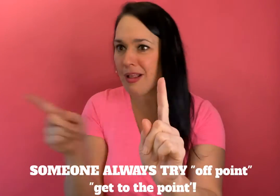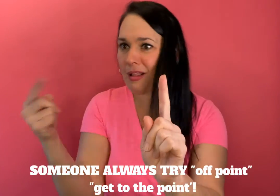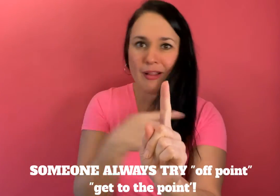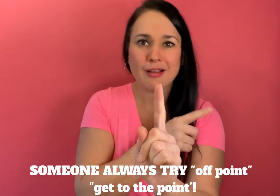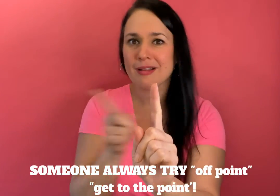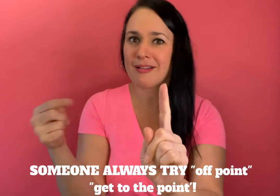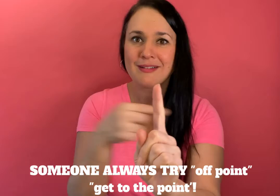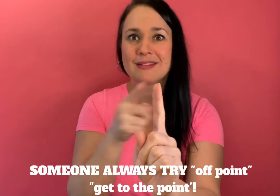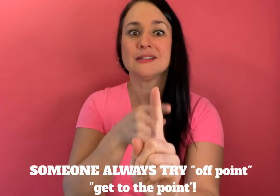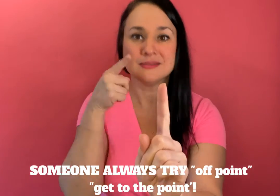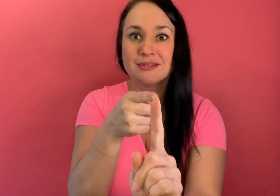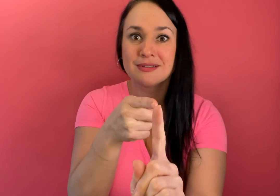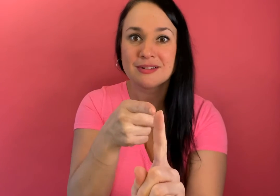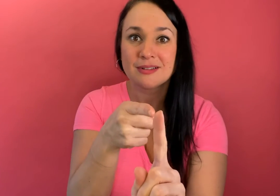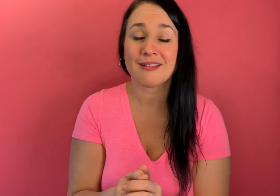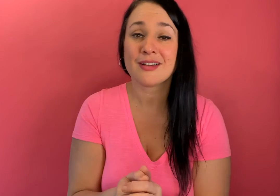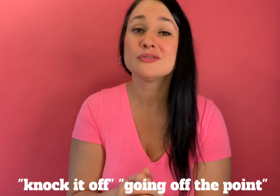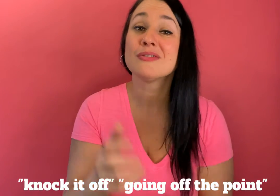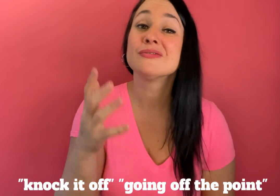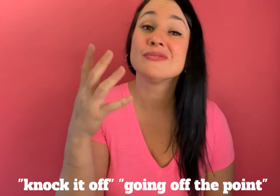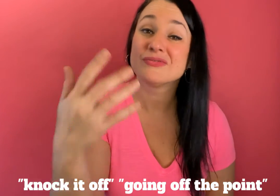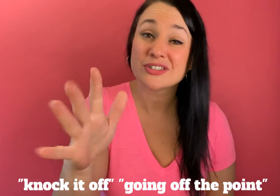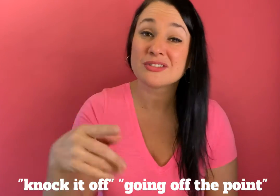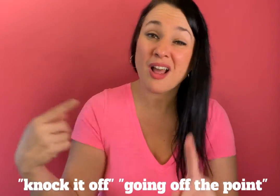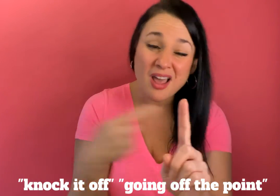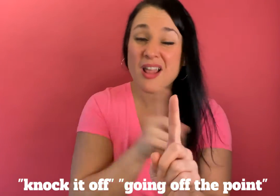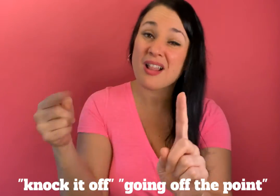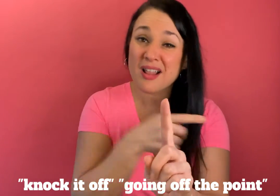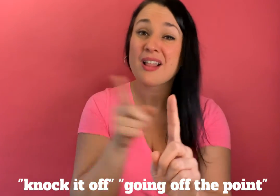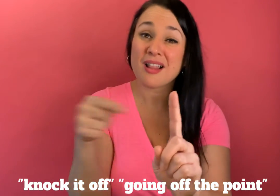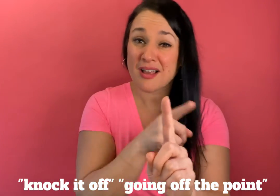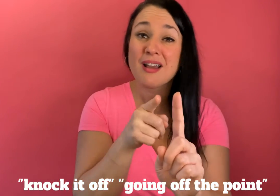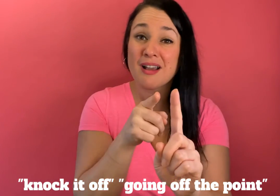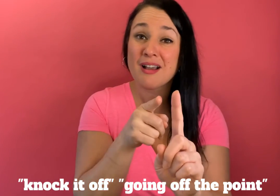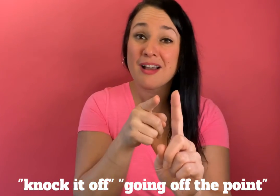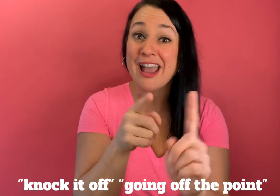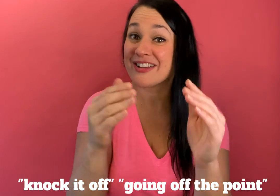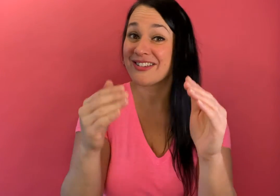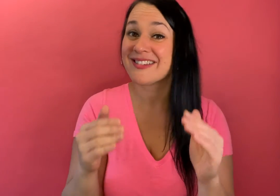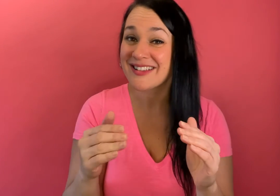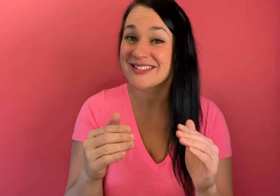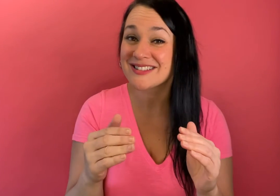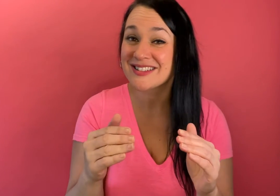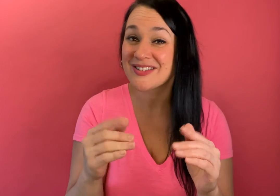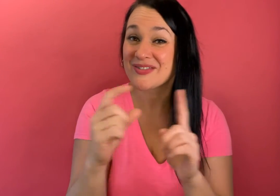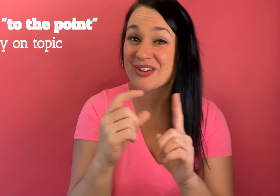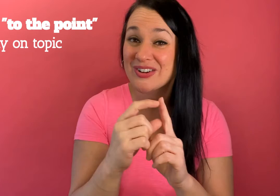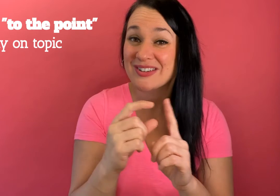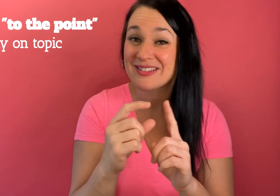point get to the point like knock it off stop going off point and your next sign or word would be to the point